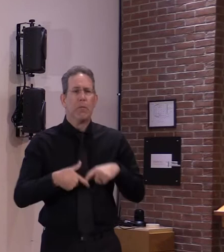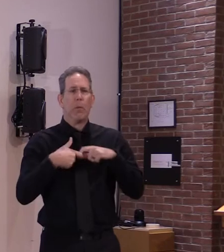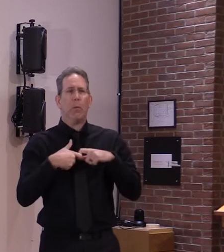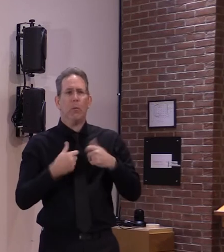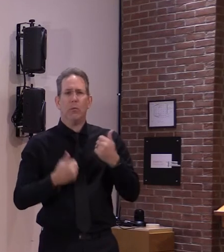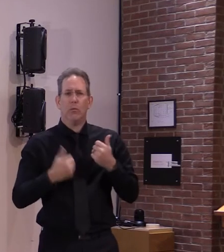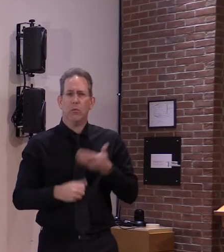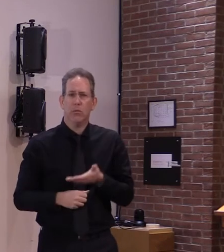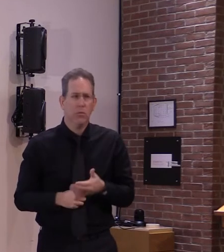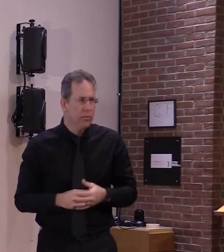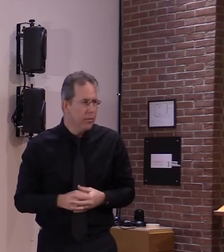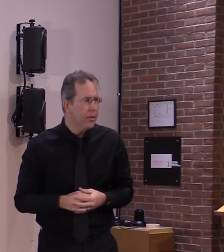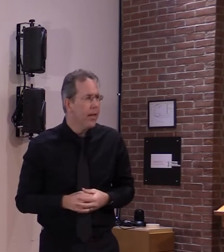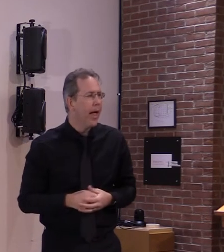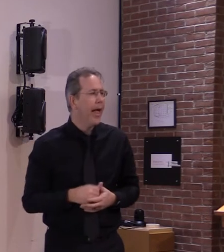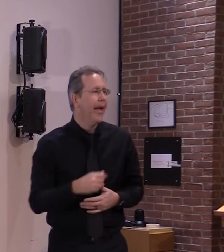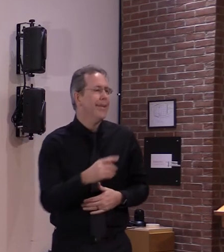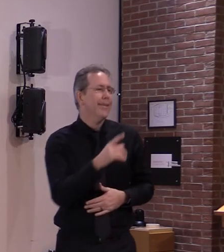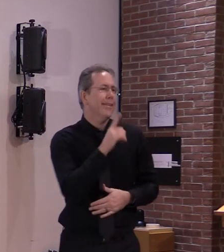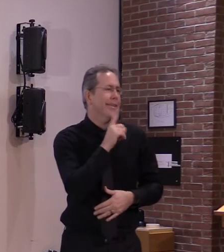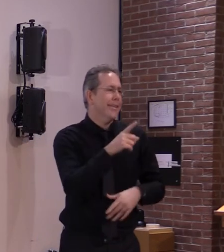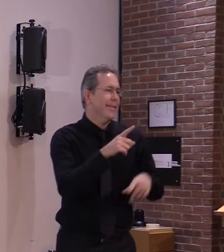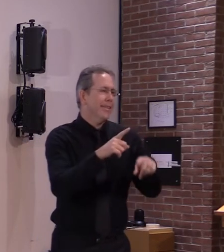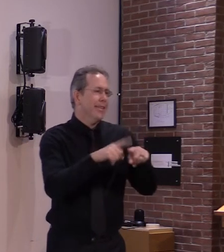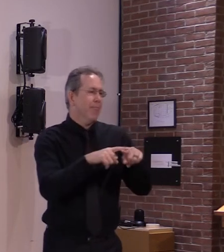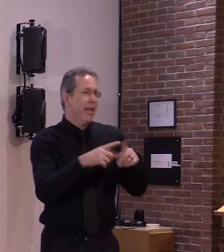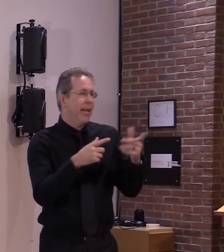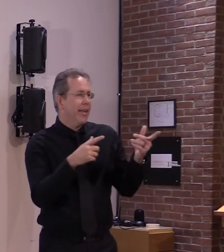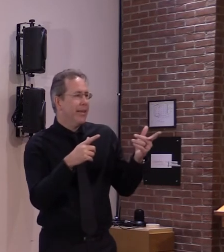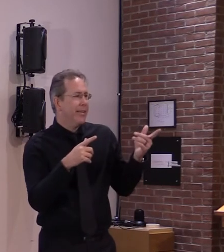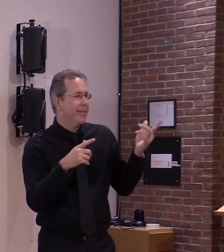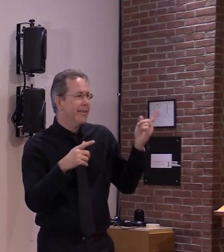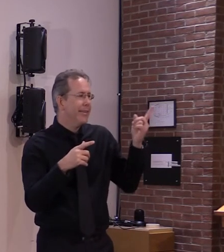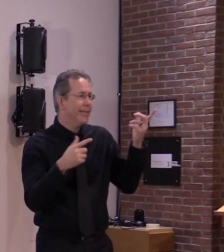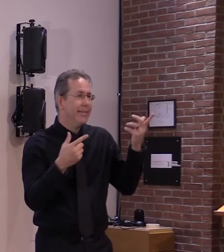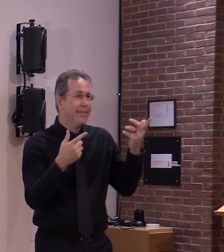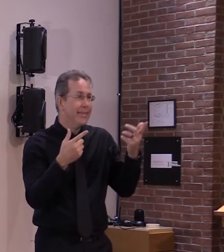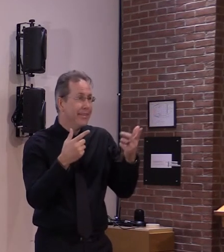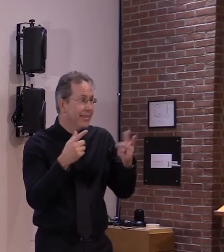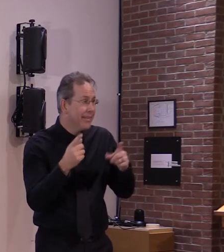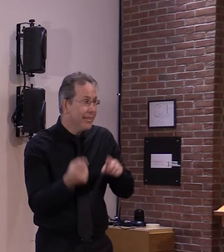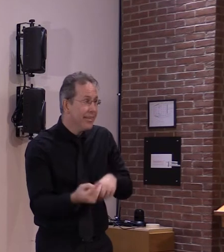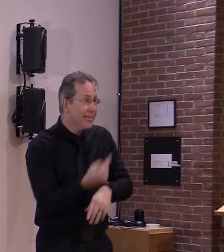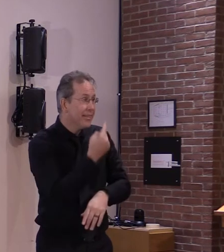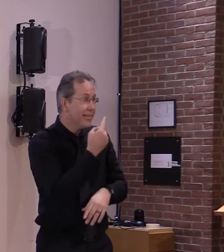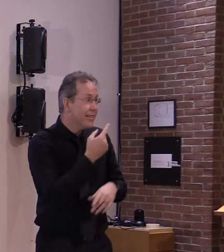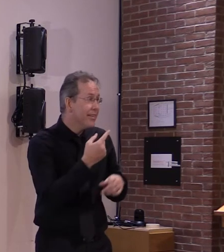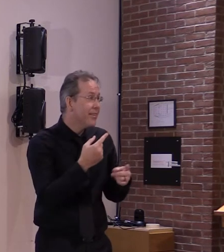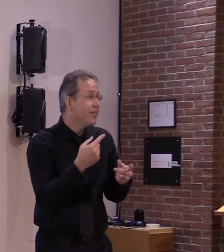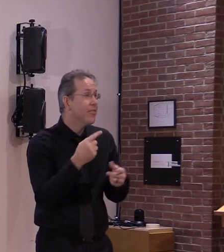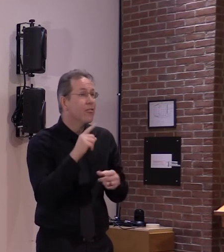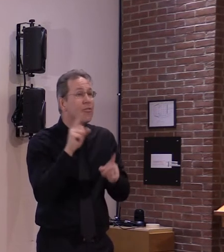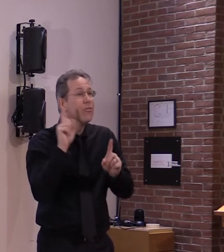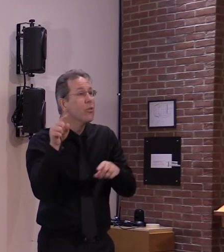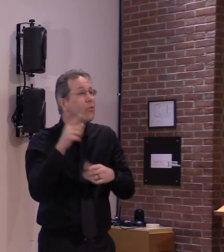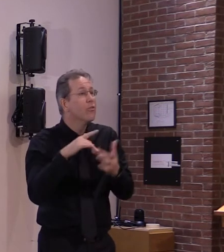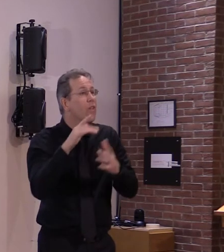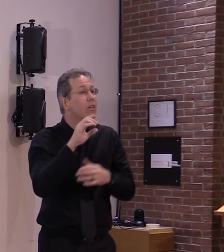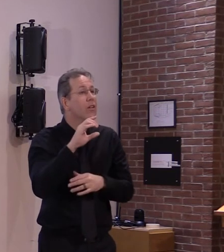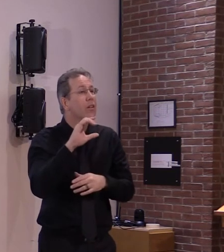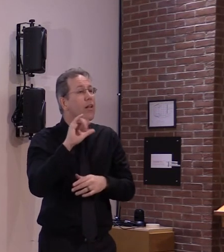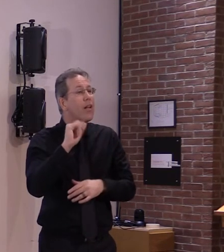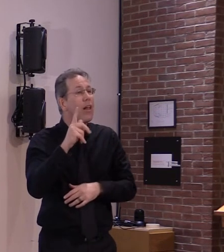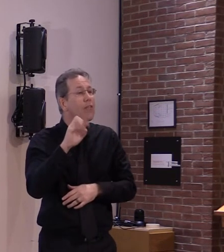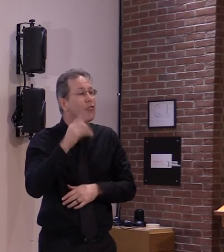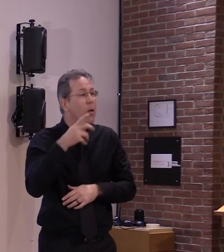into you know beautiful lake champlain or down the southern part of the state i i would be willing to do that make those